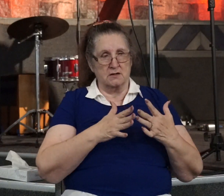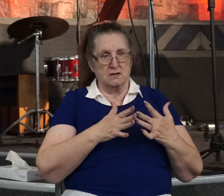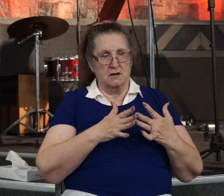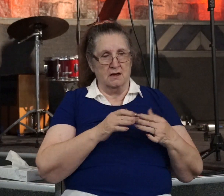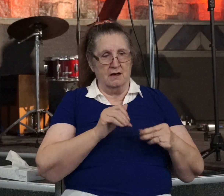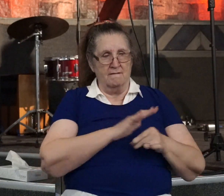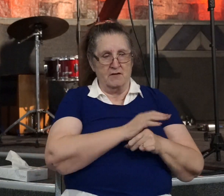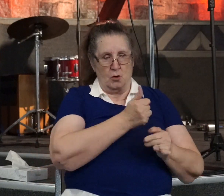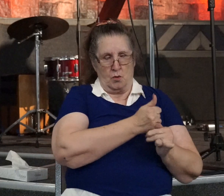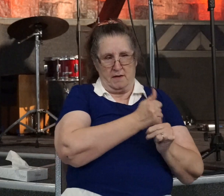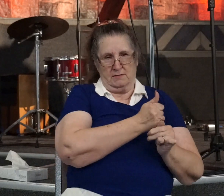himself.